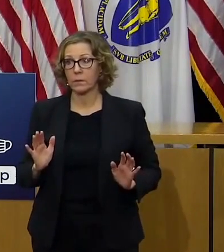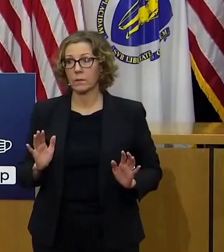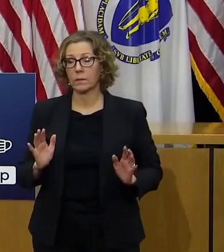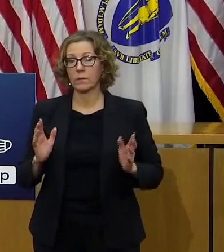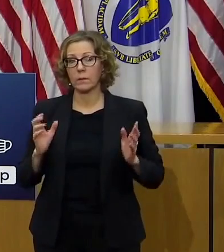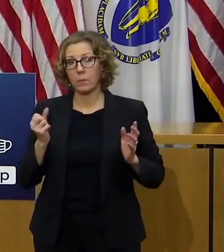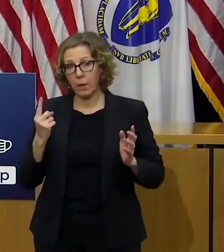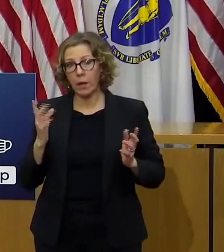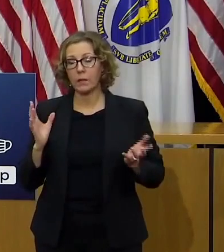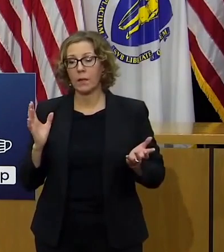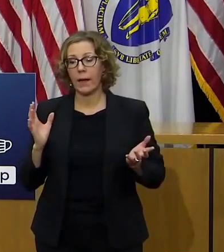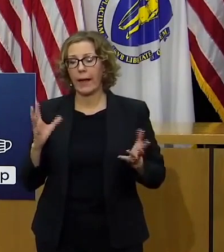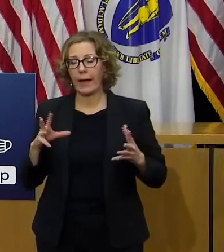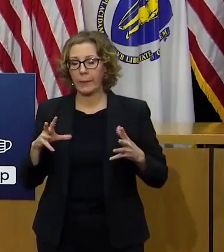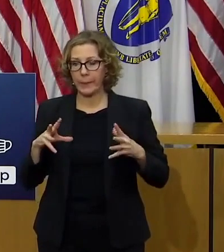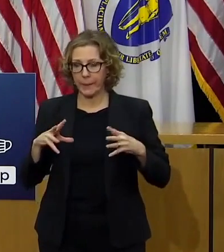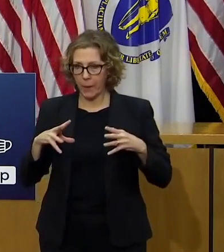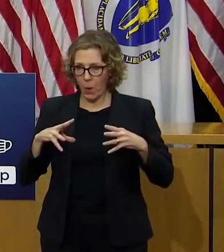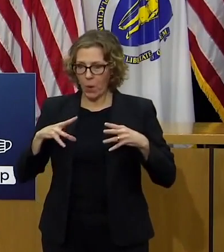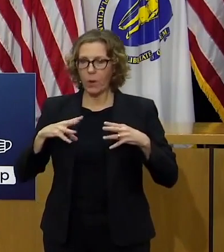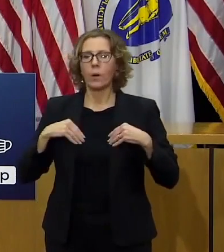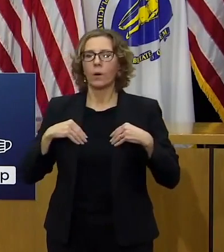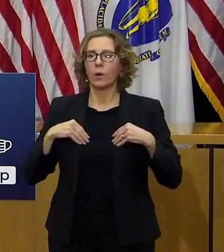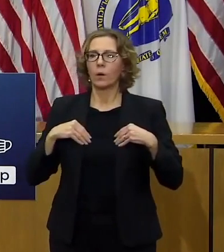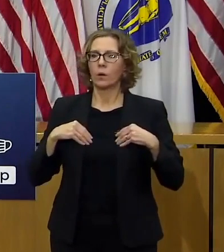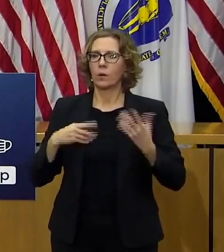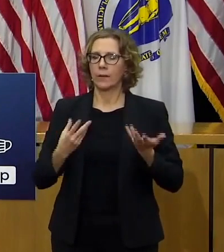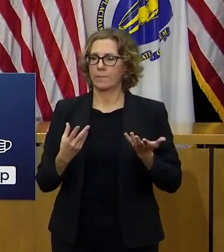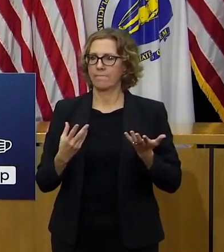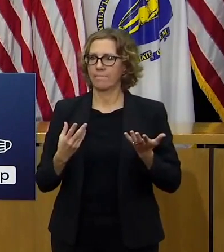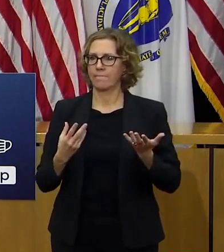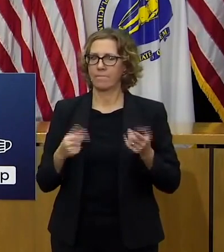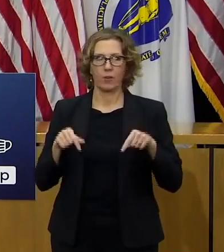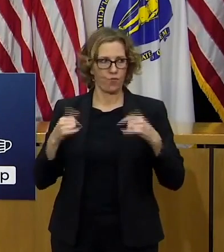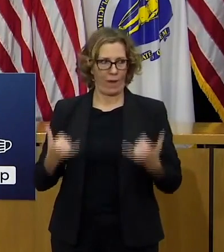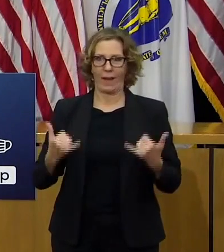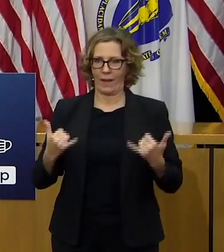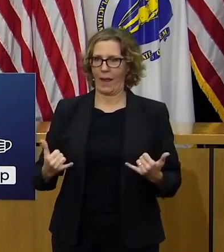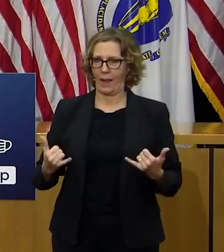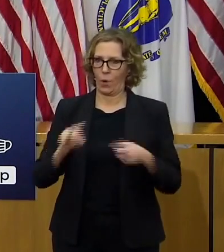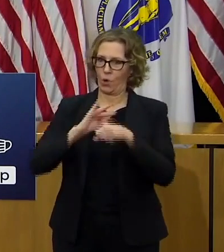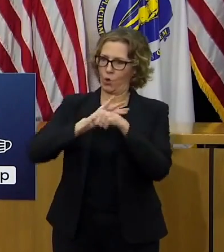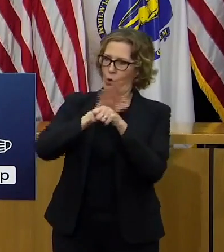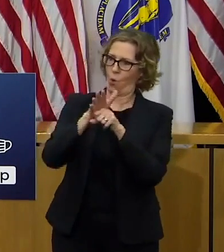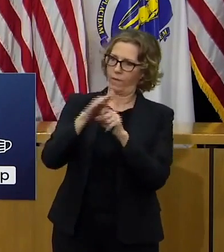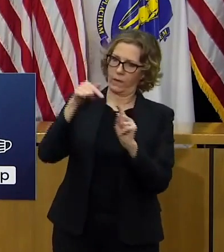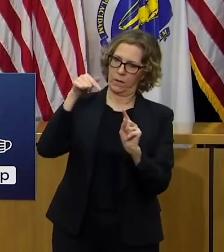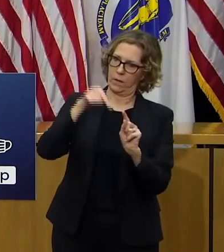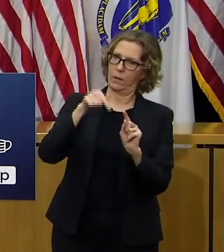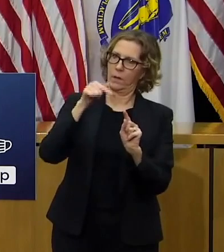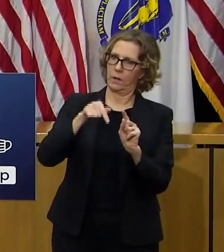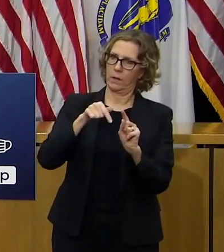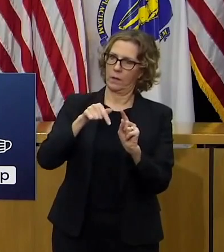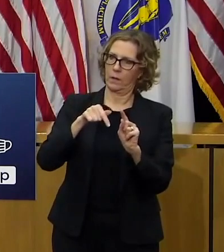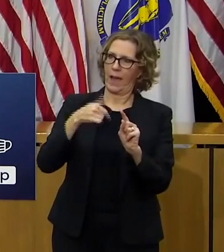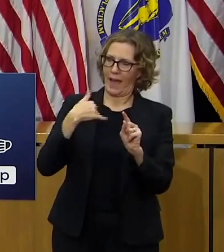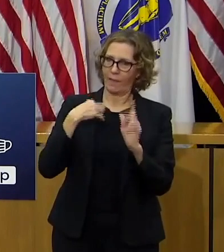but those are the those are the rules in this game that we all need to play by